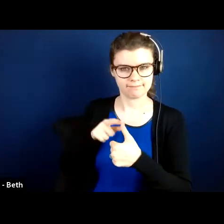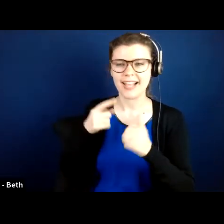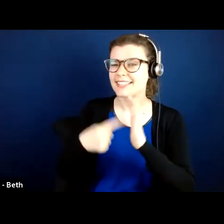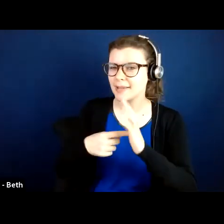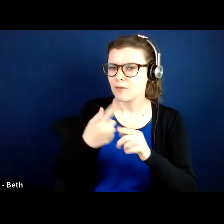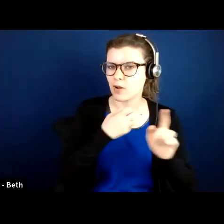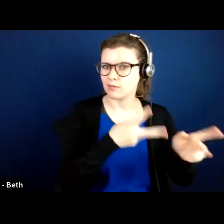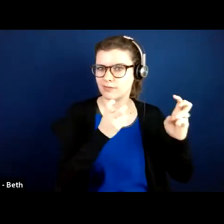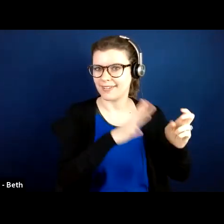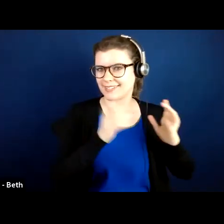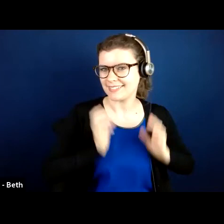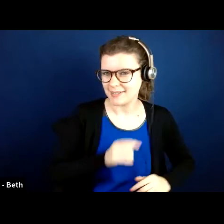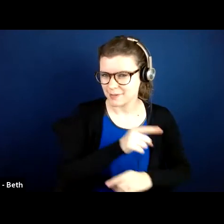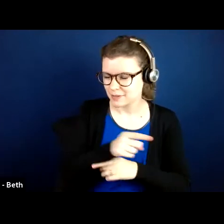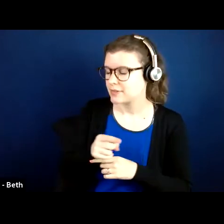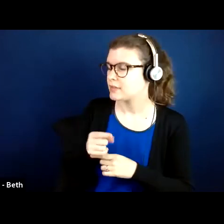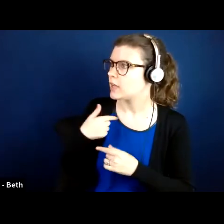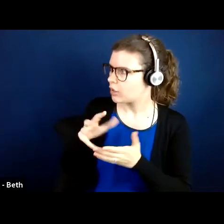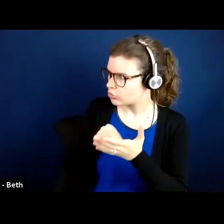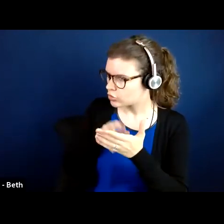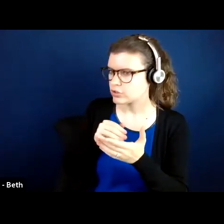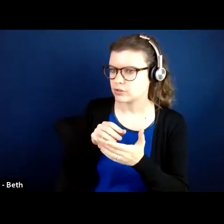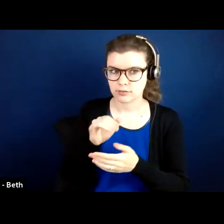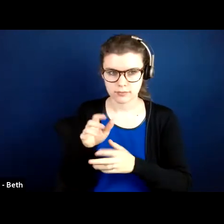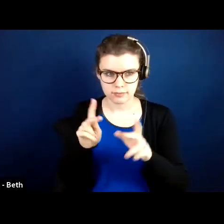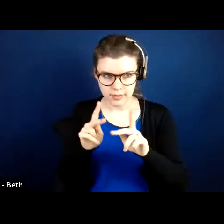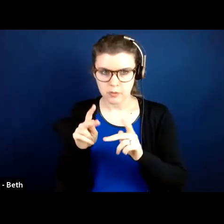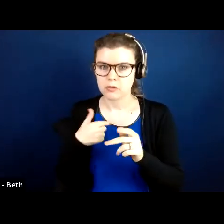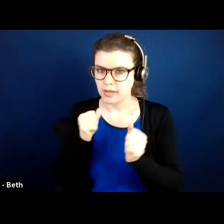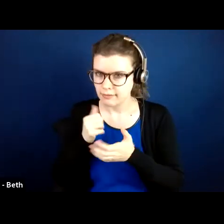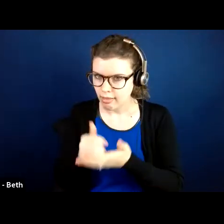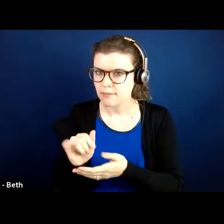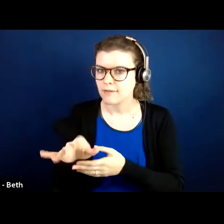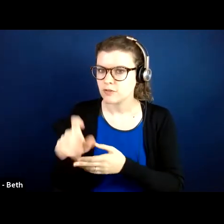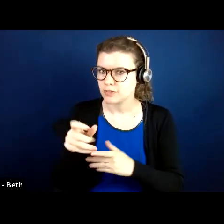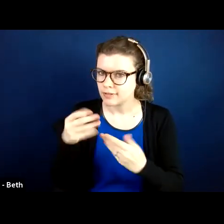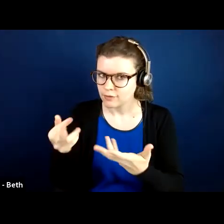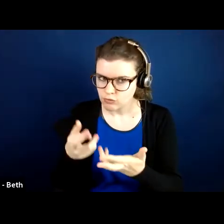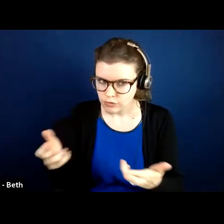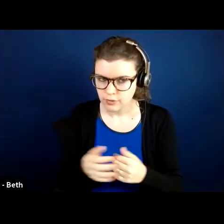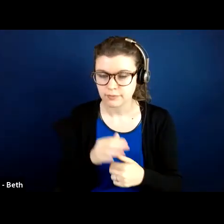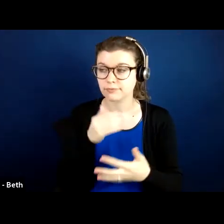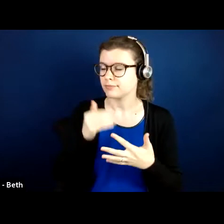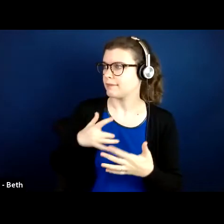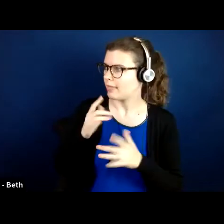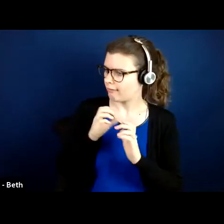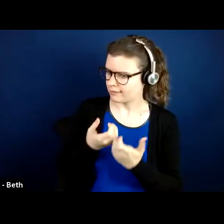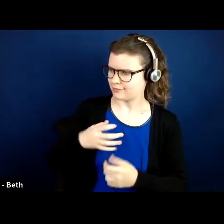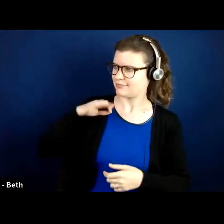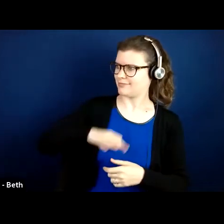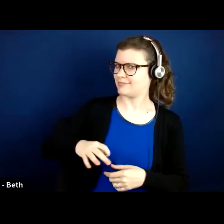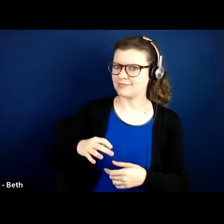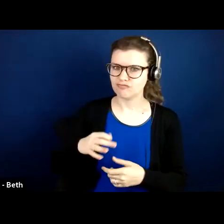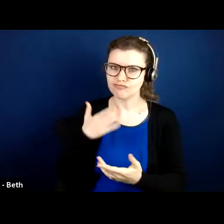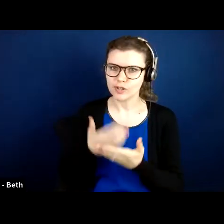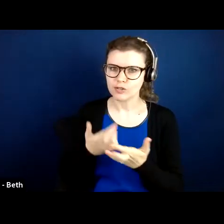others if they need to help if they need help by giving them resources. The classes were rewarding and resourceful. I learned